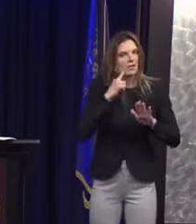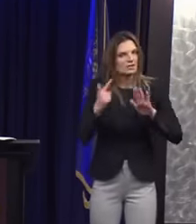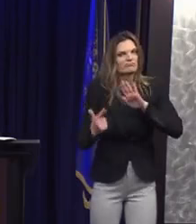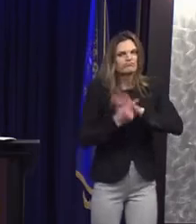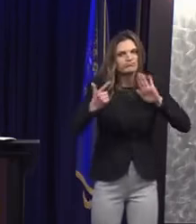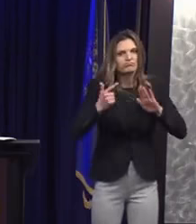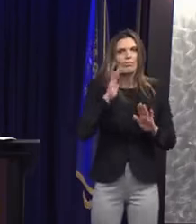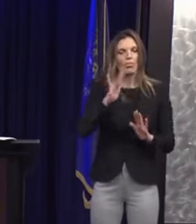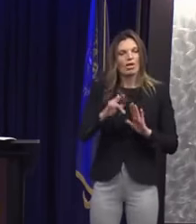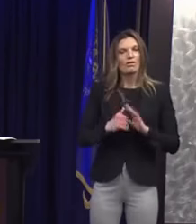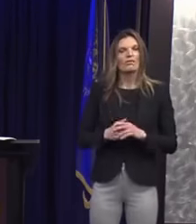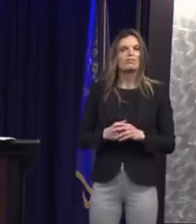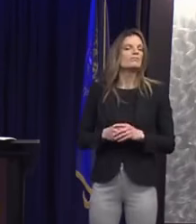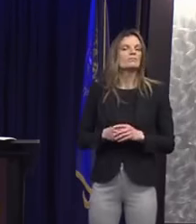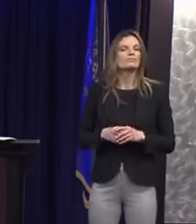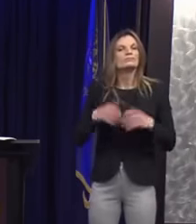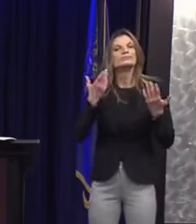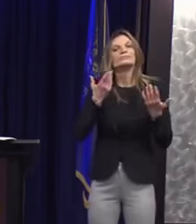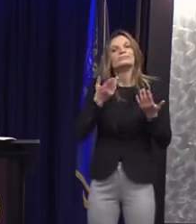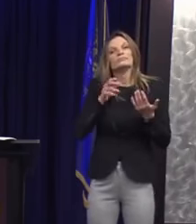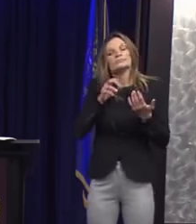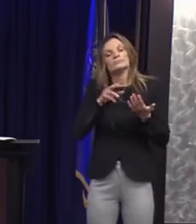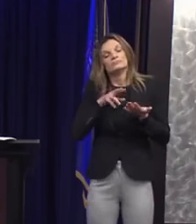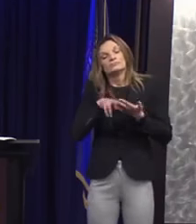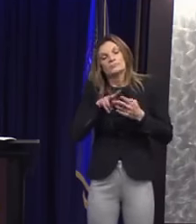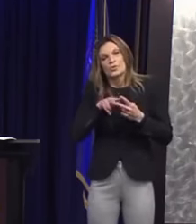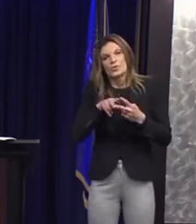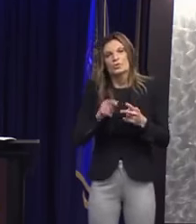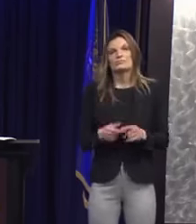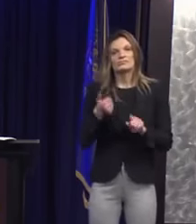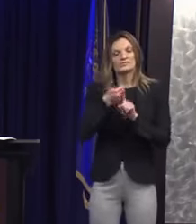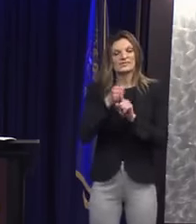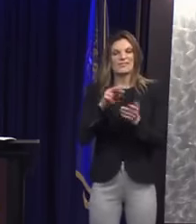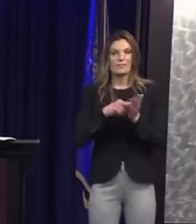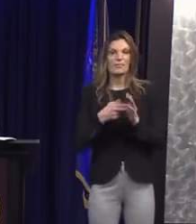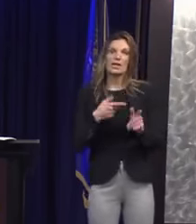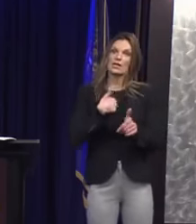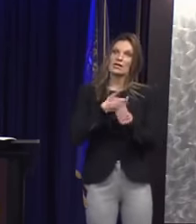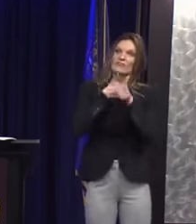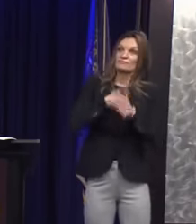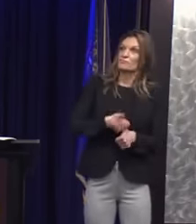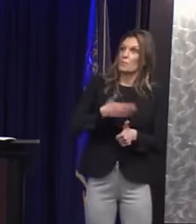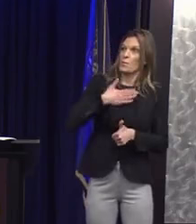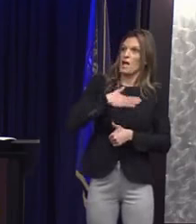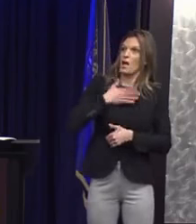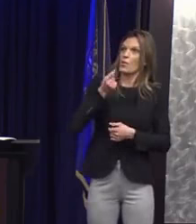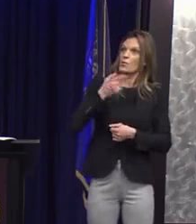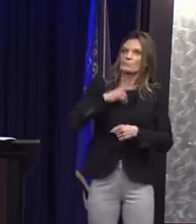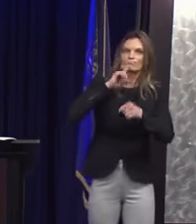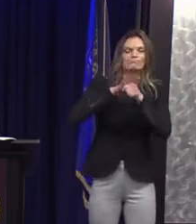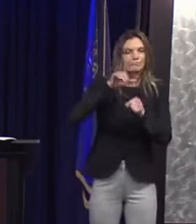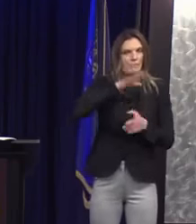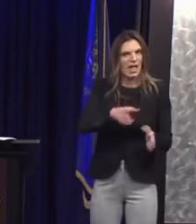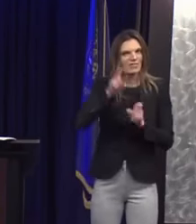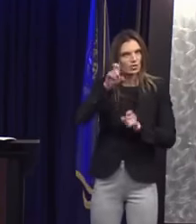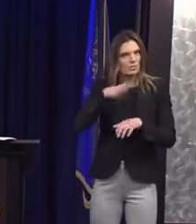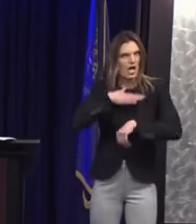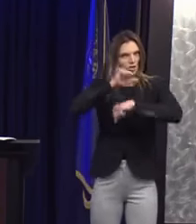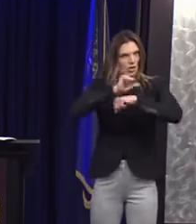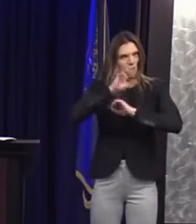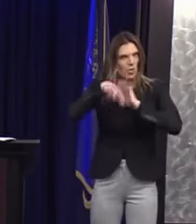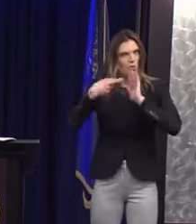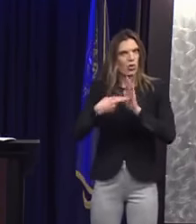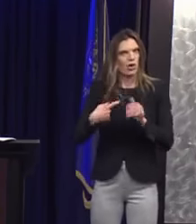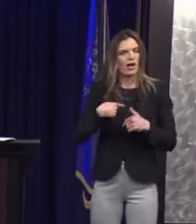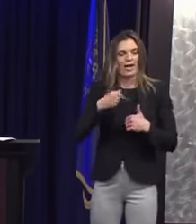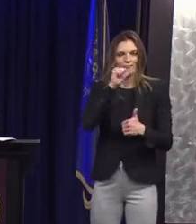or it must be shown that the defendant failed to do what he was obligated to do. Now, this element